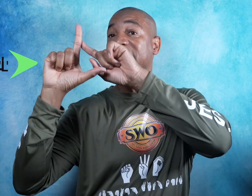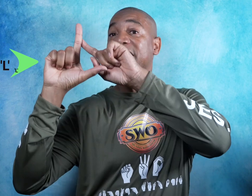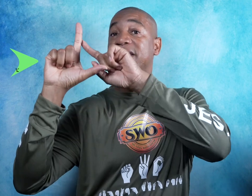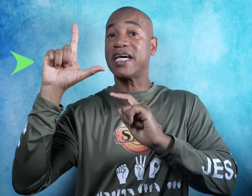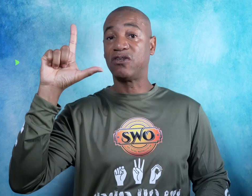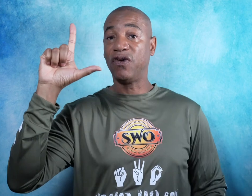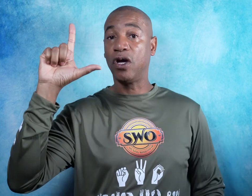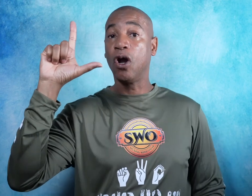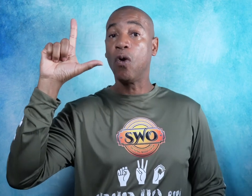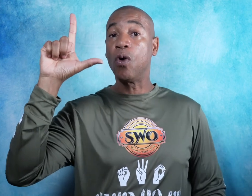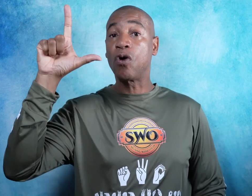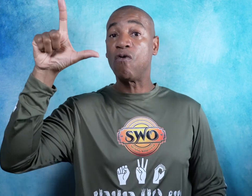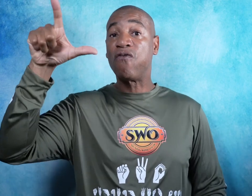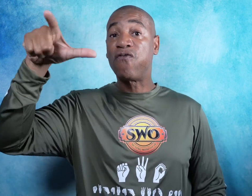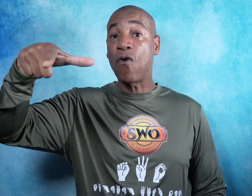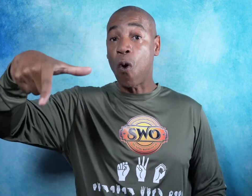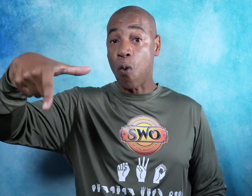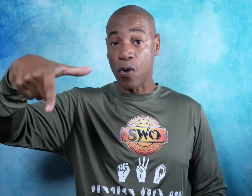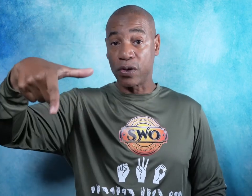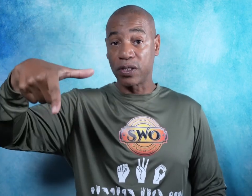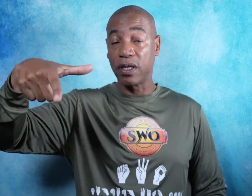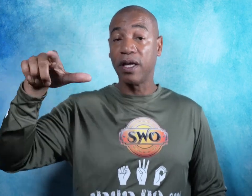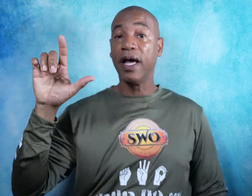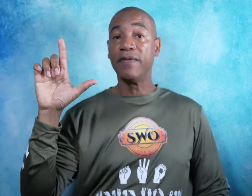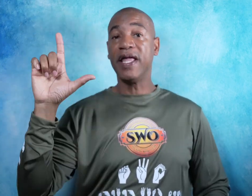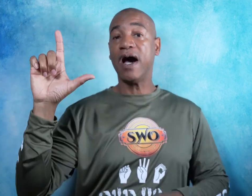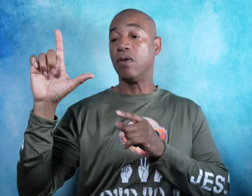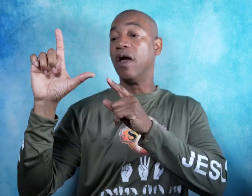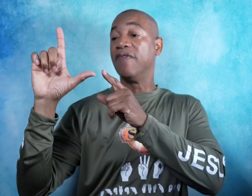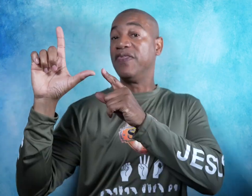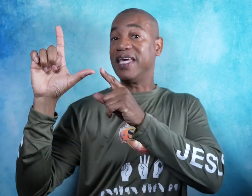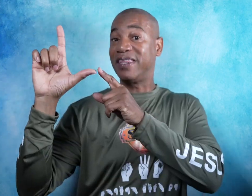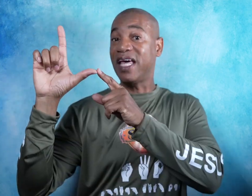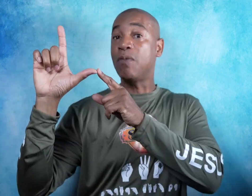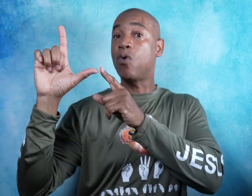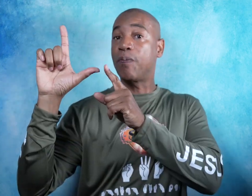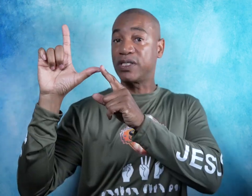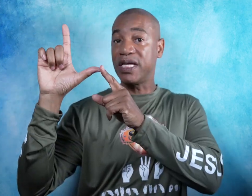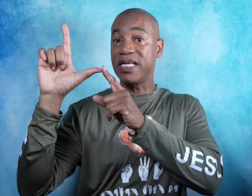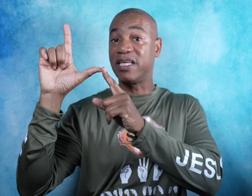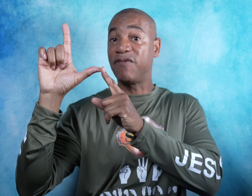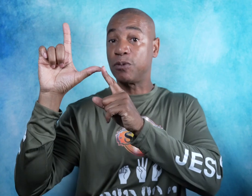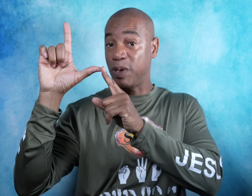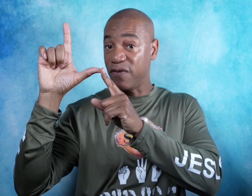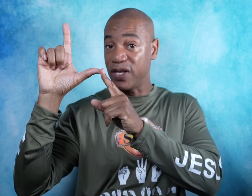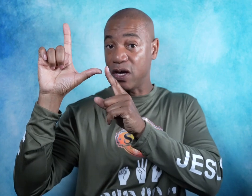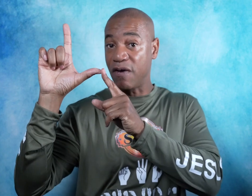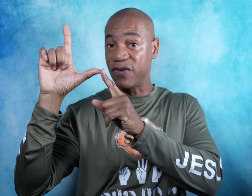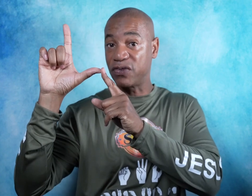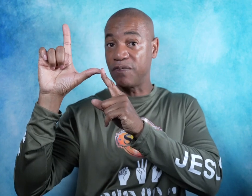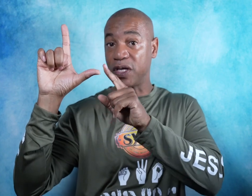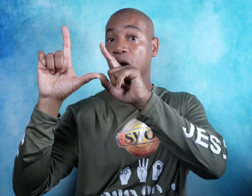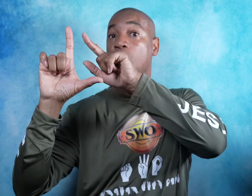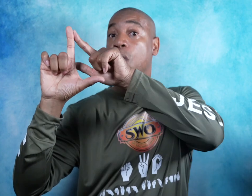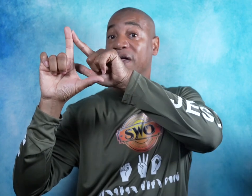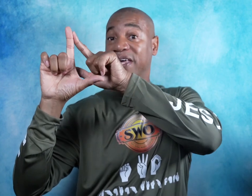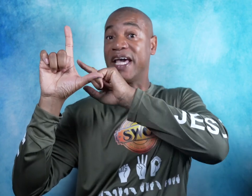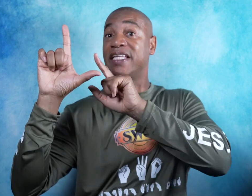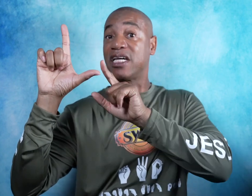index finger will go forward. Now the thumb will pretend as if it's pivoting off of something while the index